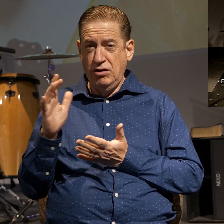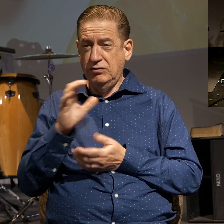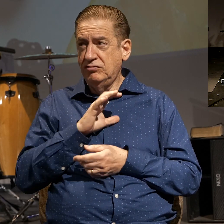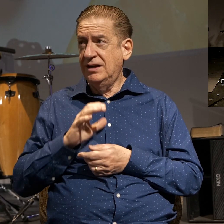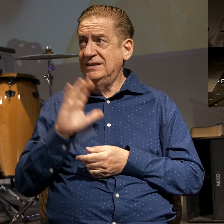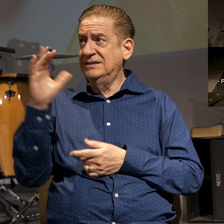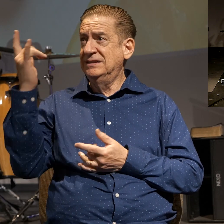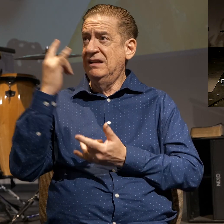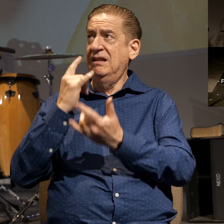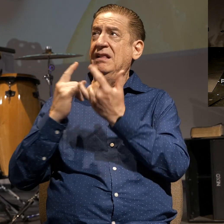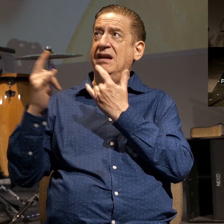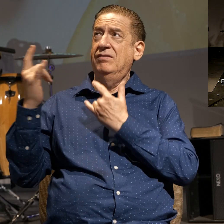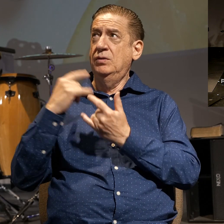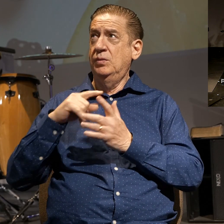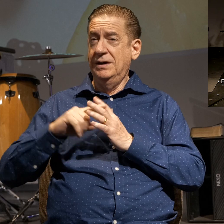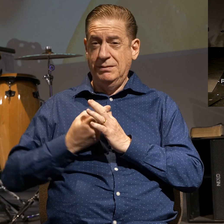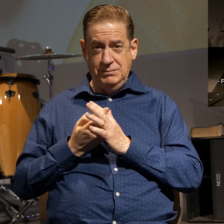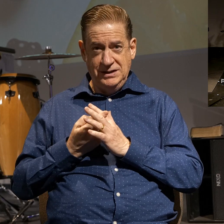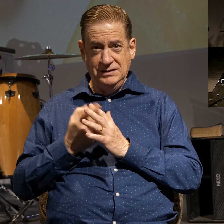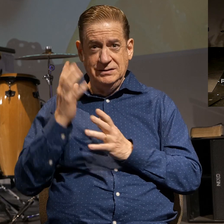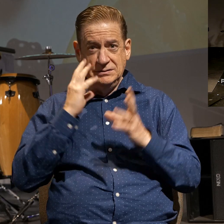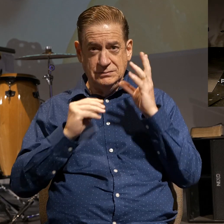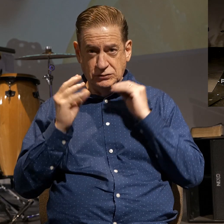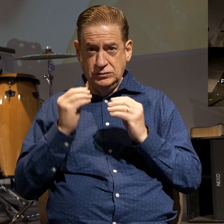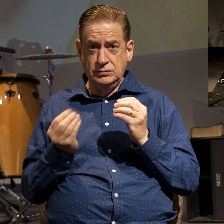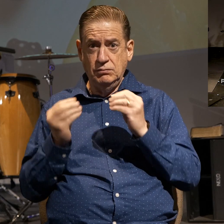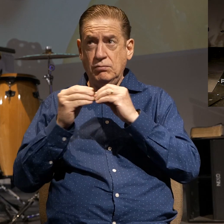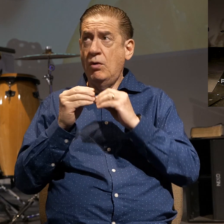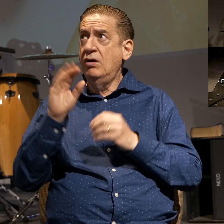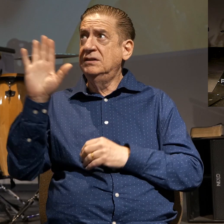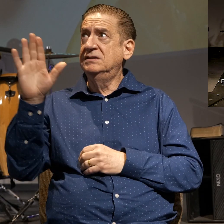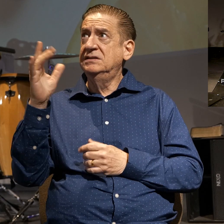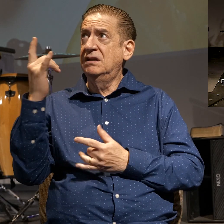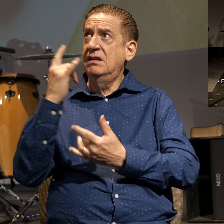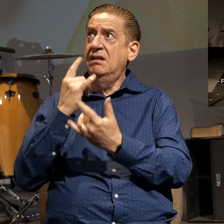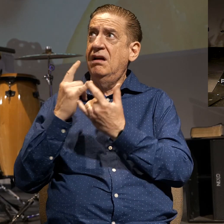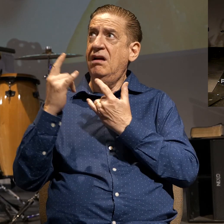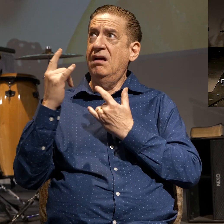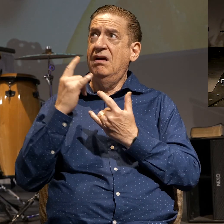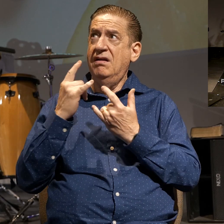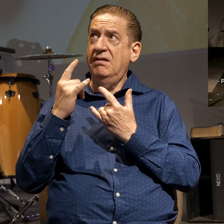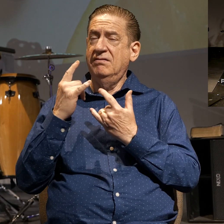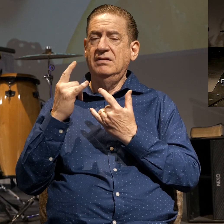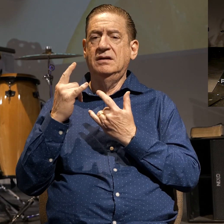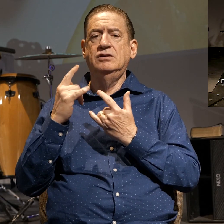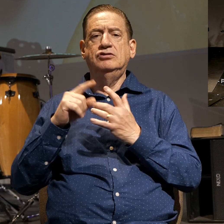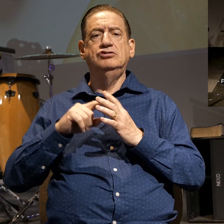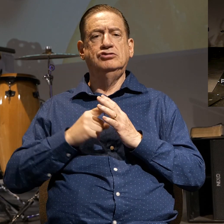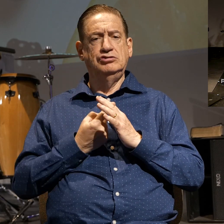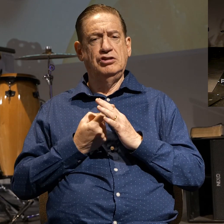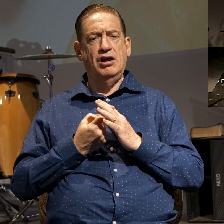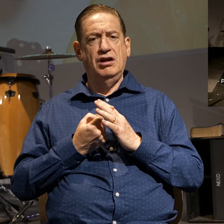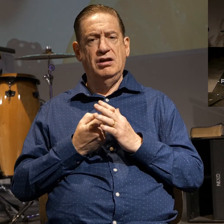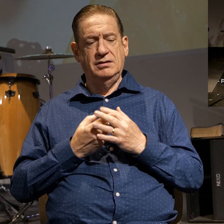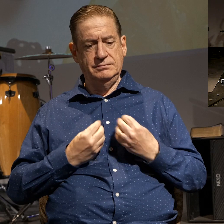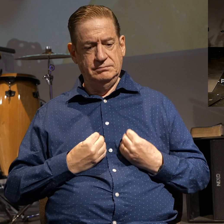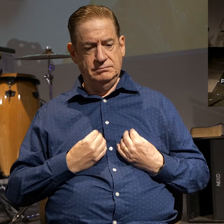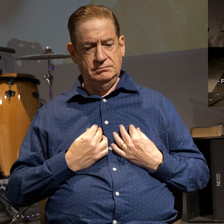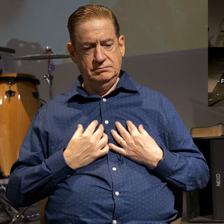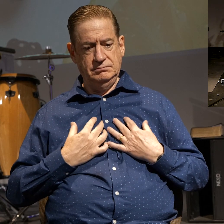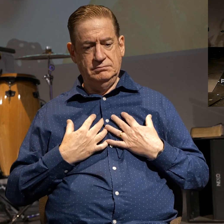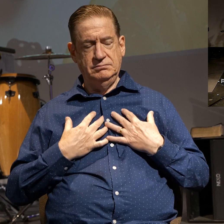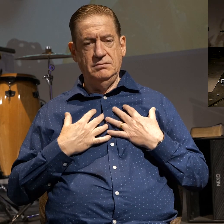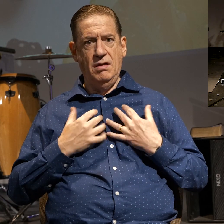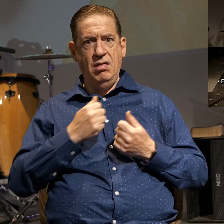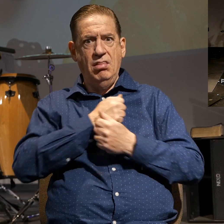for us as we begin to experience more of his love it's his love for us that begins to stir up within us a